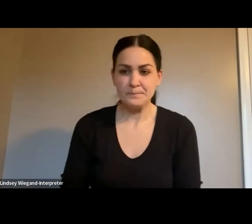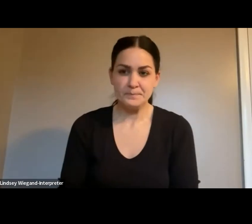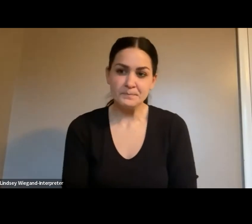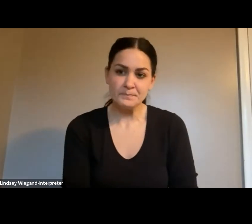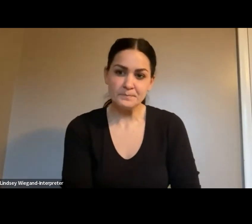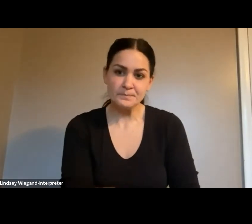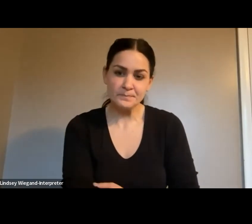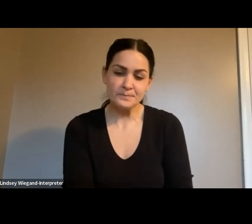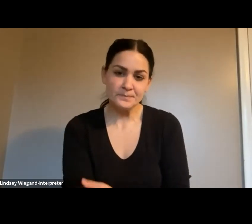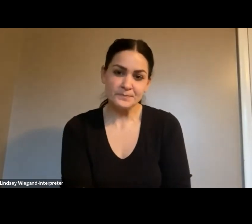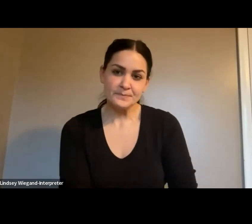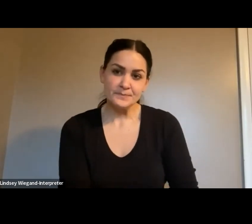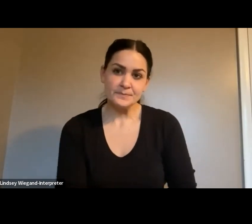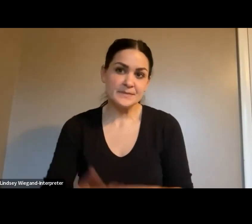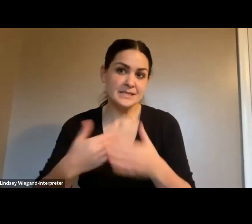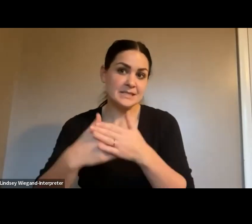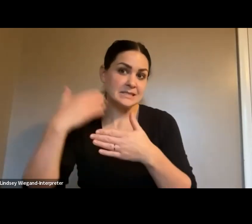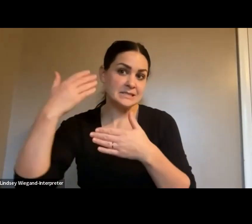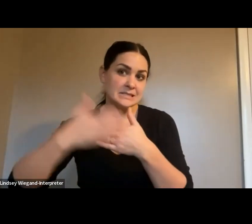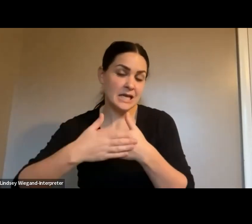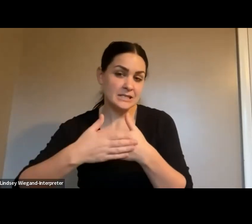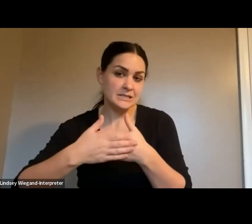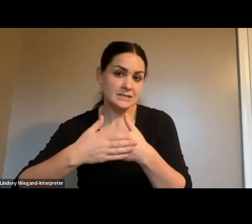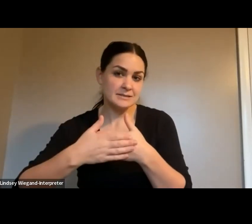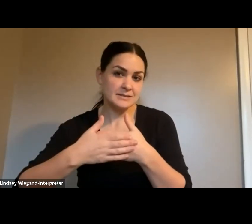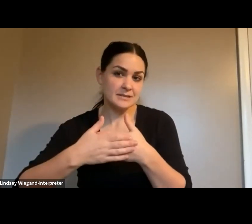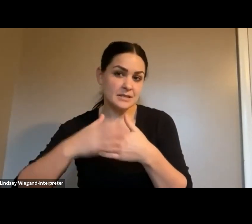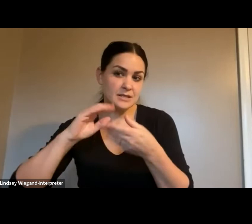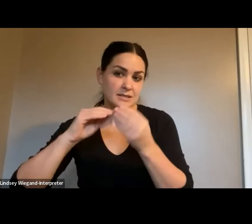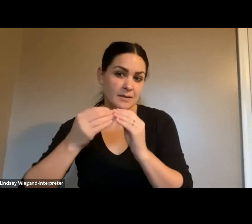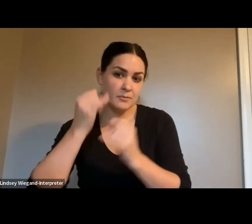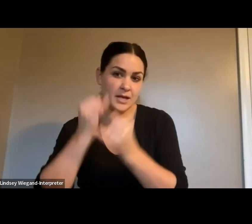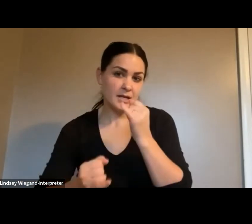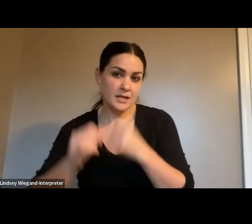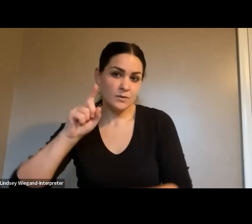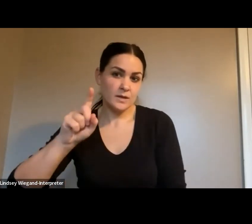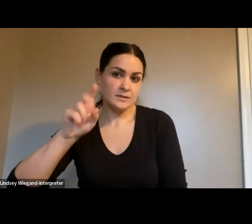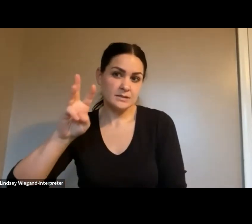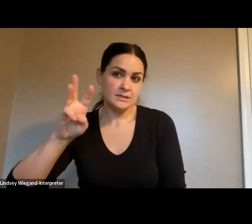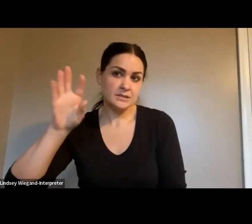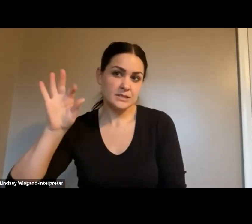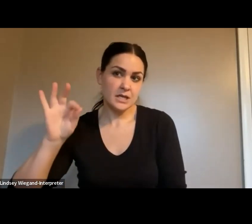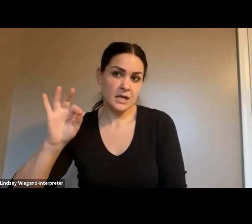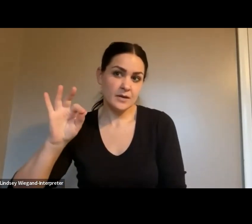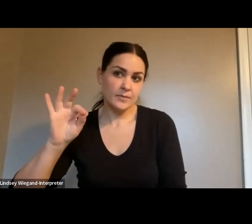Thank you. Next hand up is a number ending in one six nine. Okay.